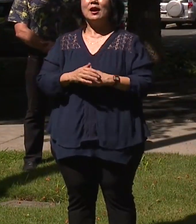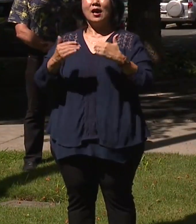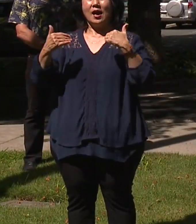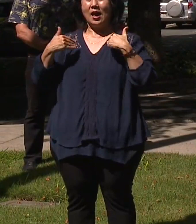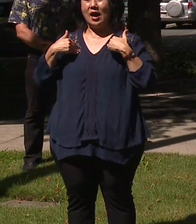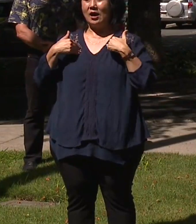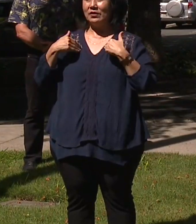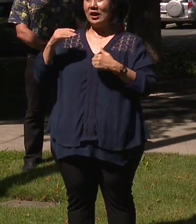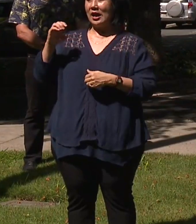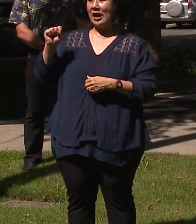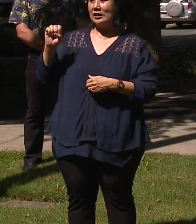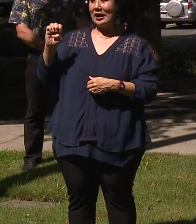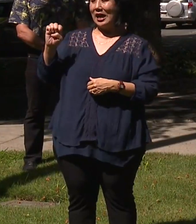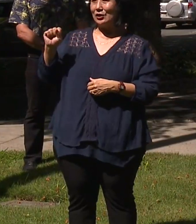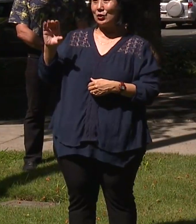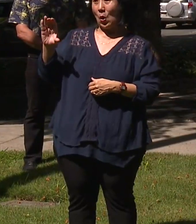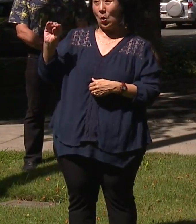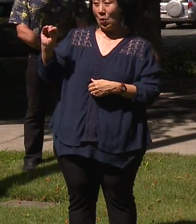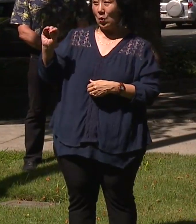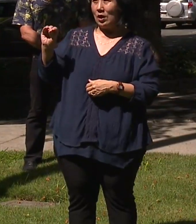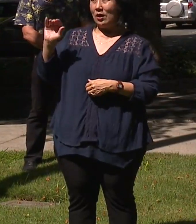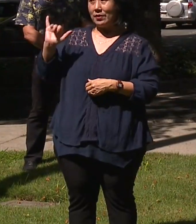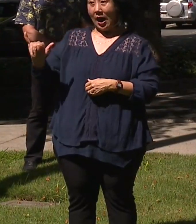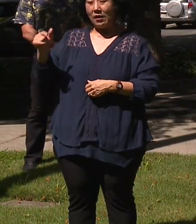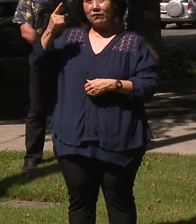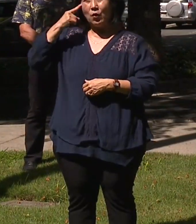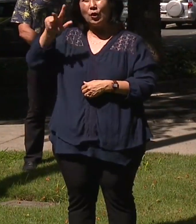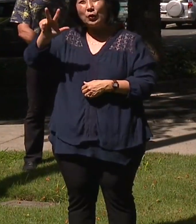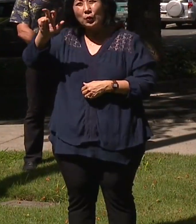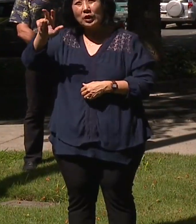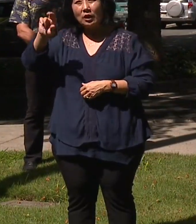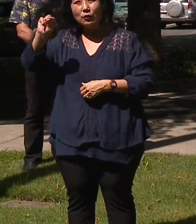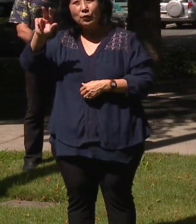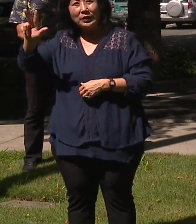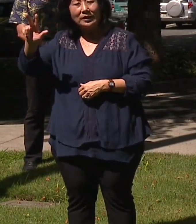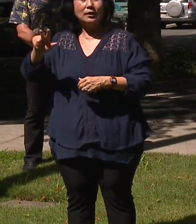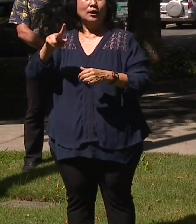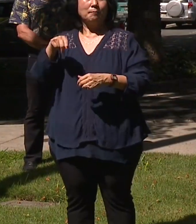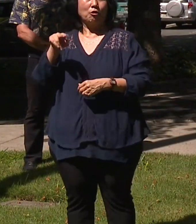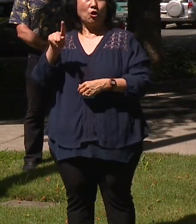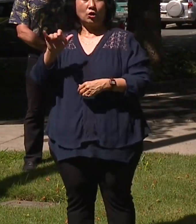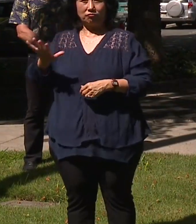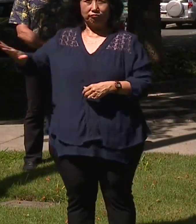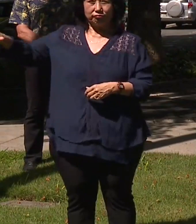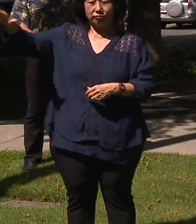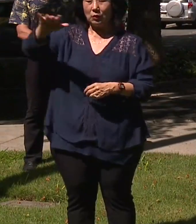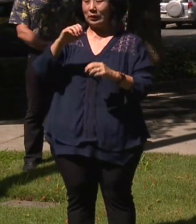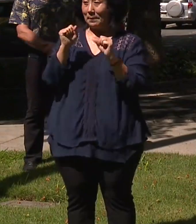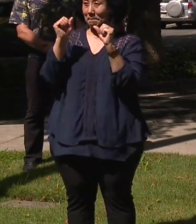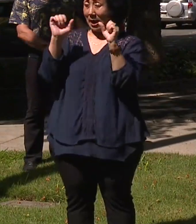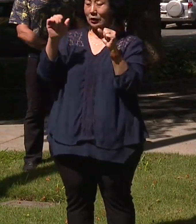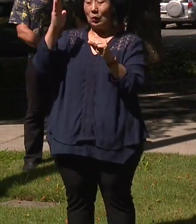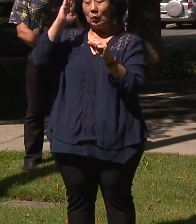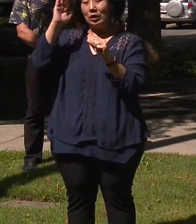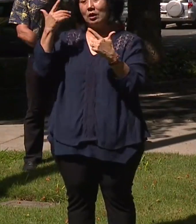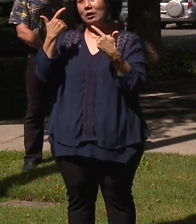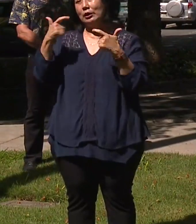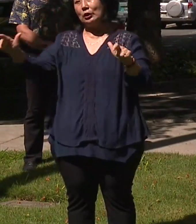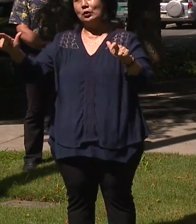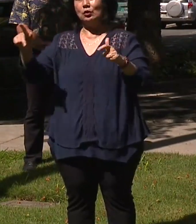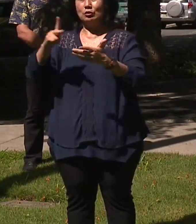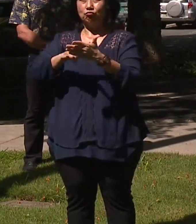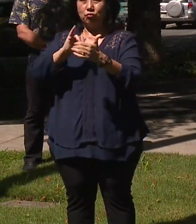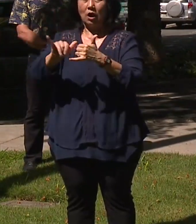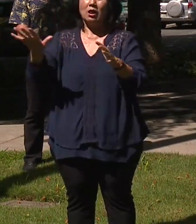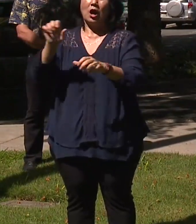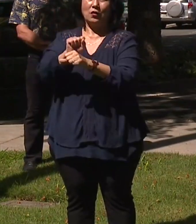have this ESCO done for all of our 303 parks. It's amazing. It's going to be a huge project.